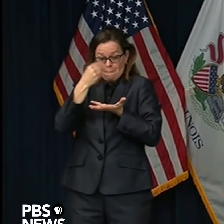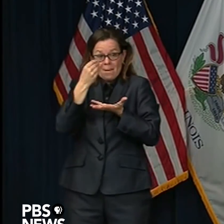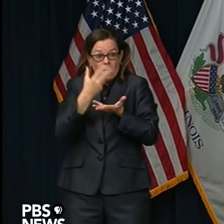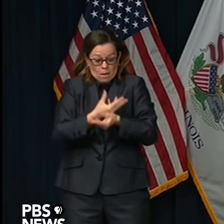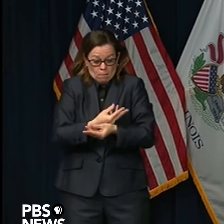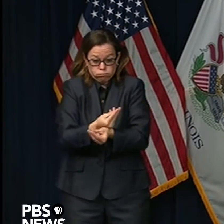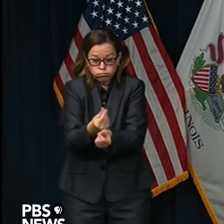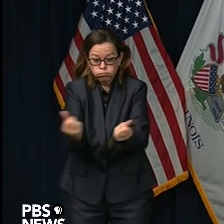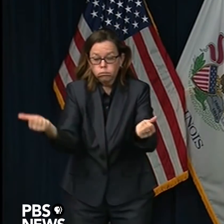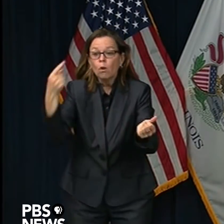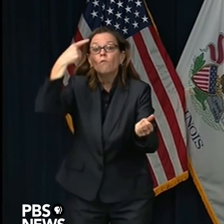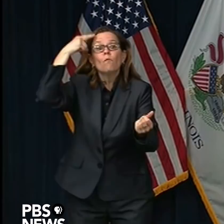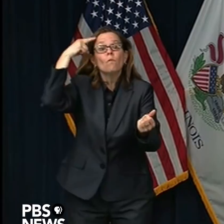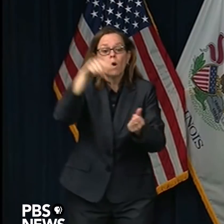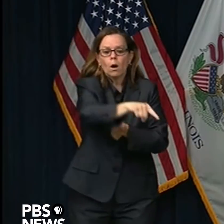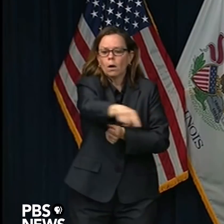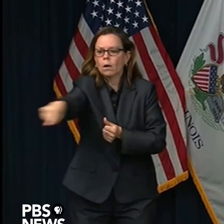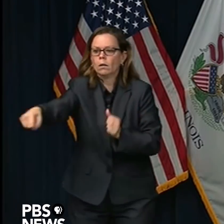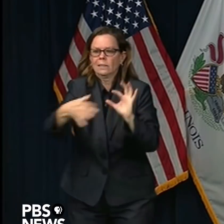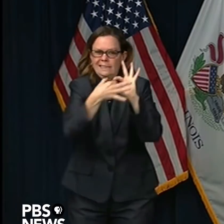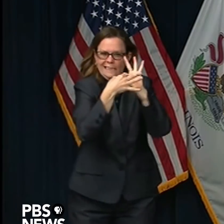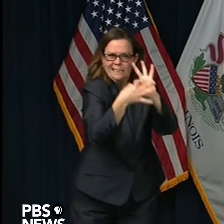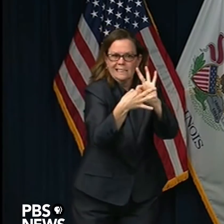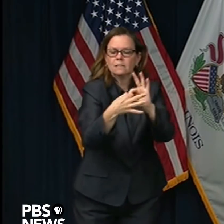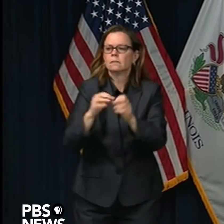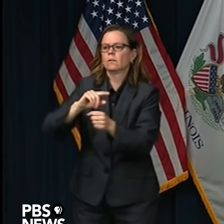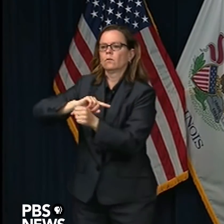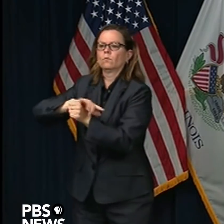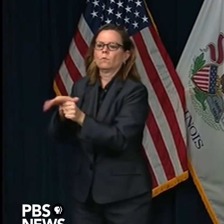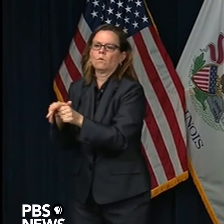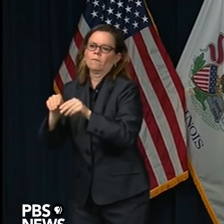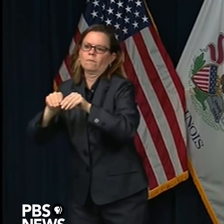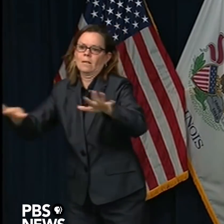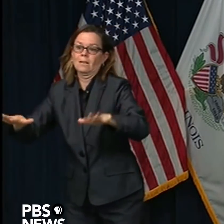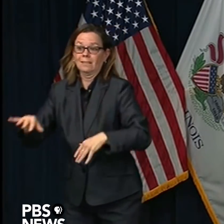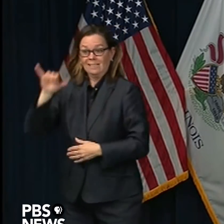the state of Illinois, $2.9 billion just for the state of Illinois.